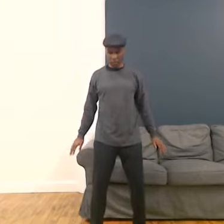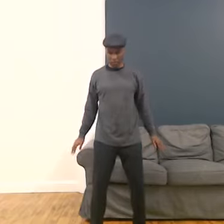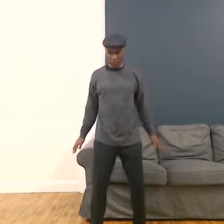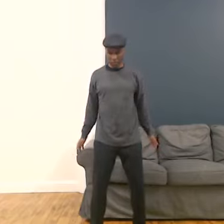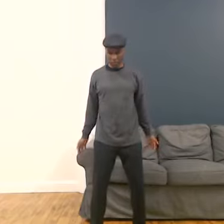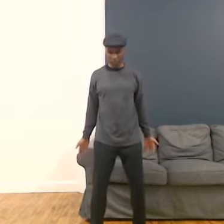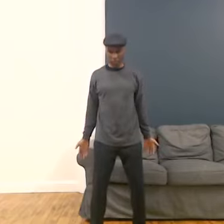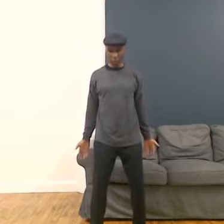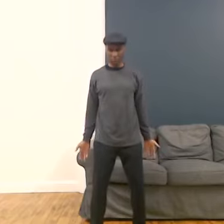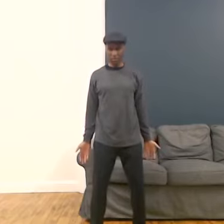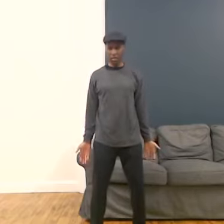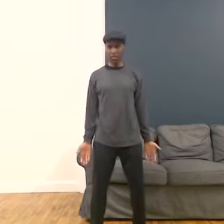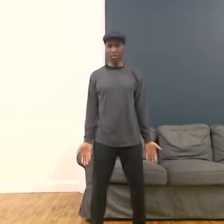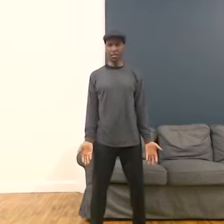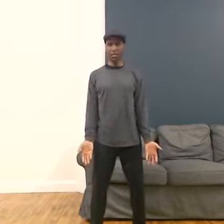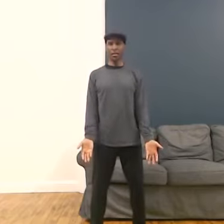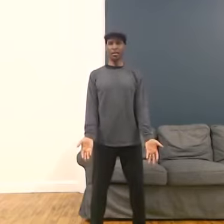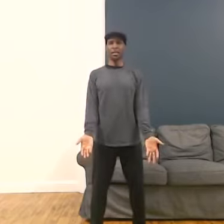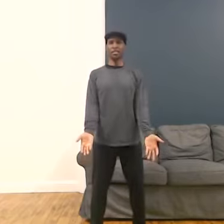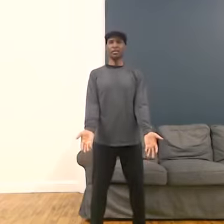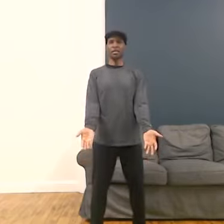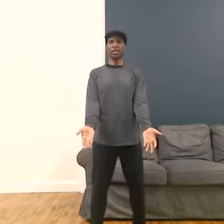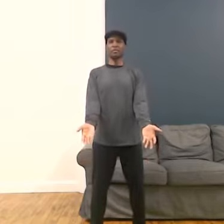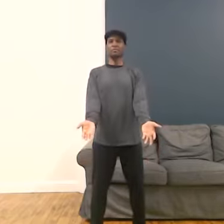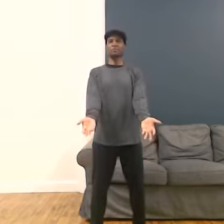We're start a movement and inhale the hands back up.